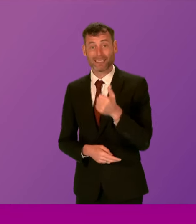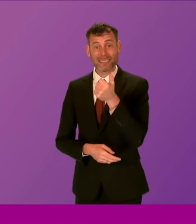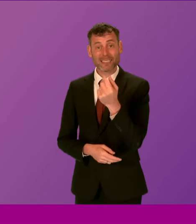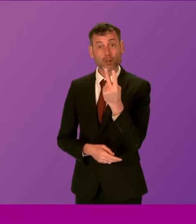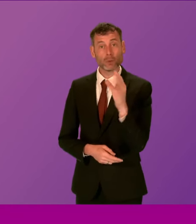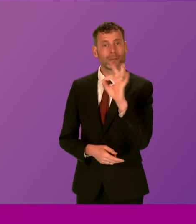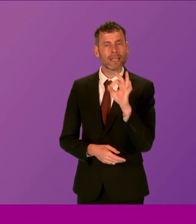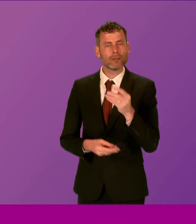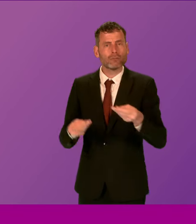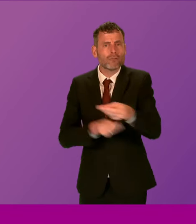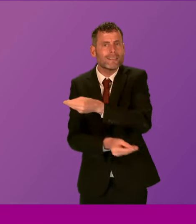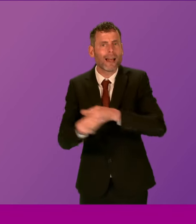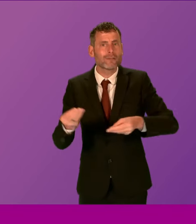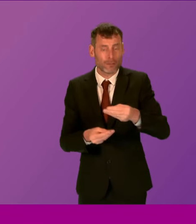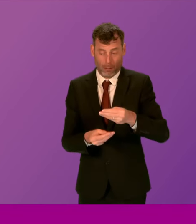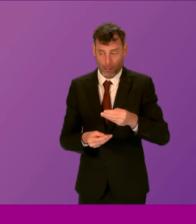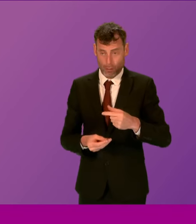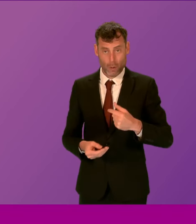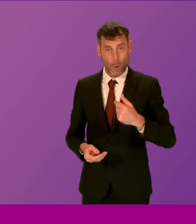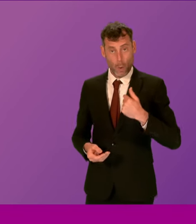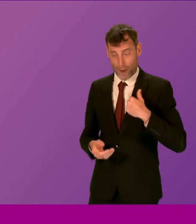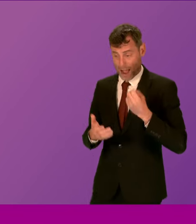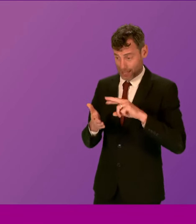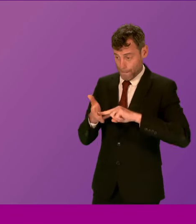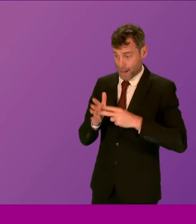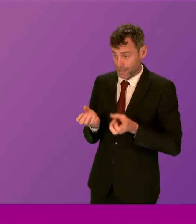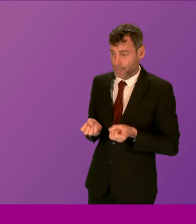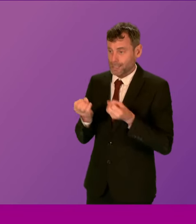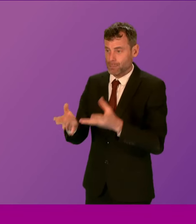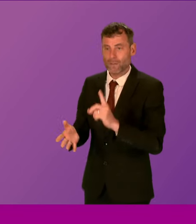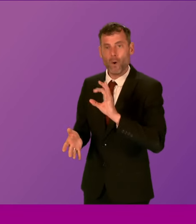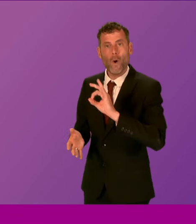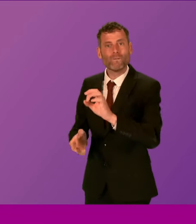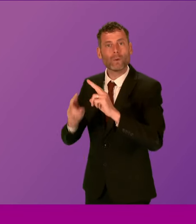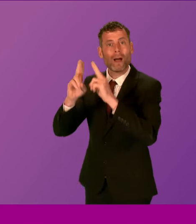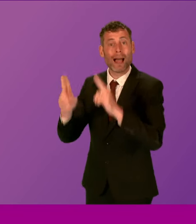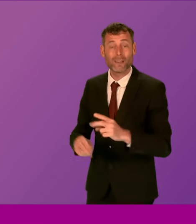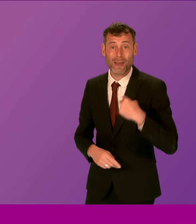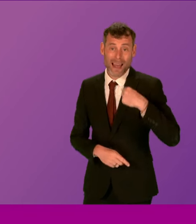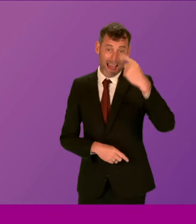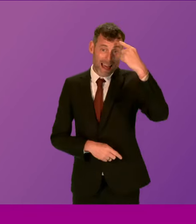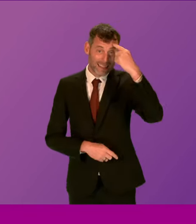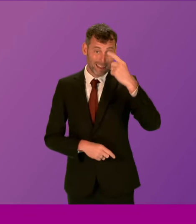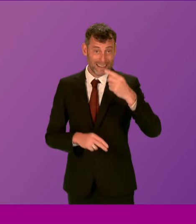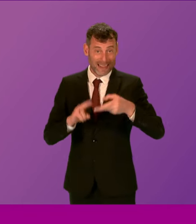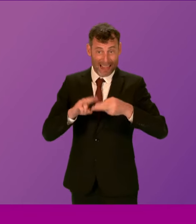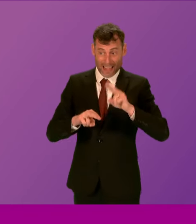which are crucial, of course, to the affordable housing supply, uh, program. So if Annie Wells wanted to have any influence whatsoever,